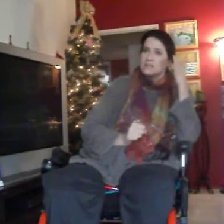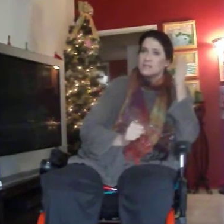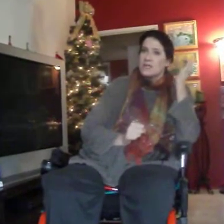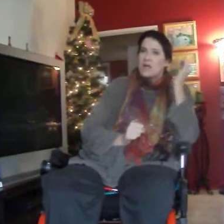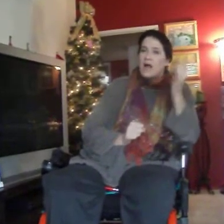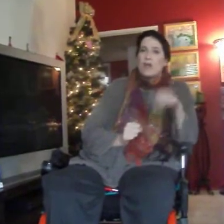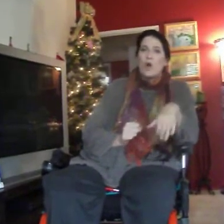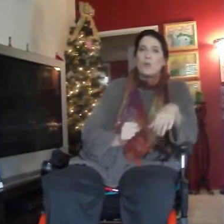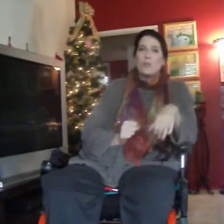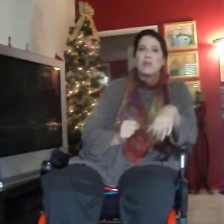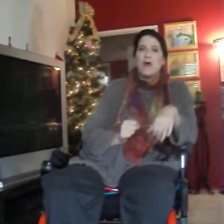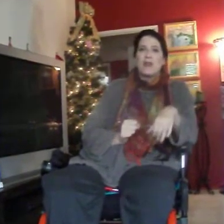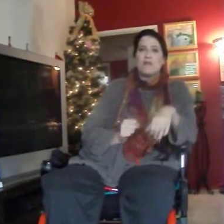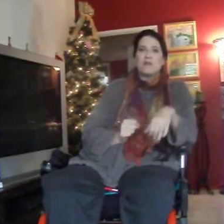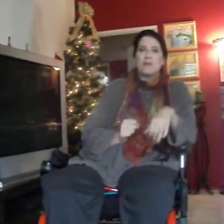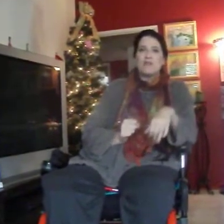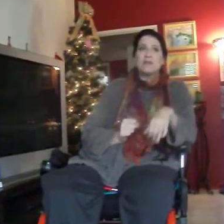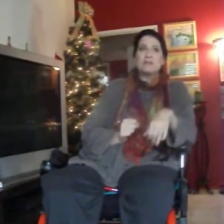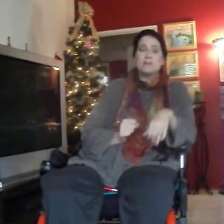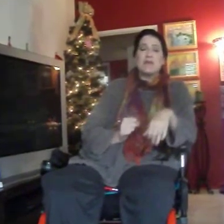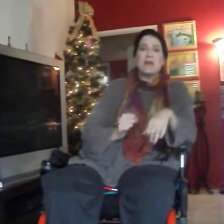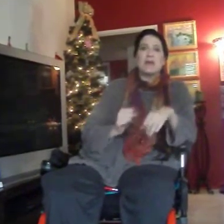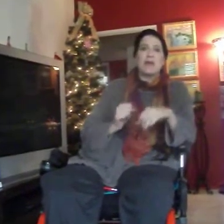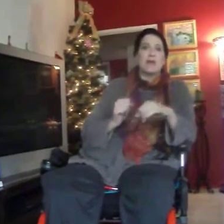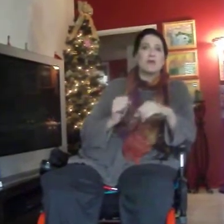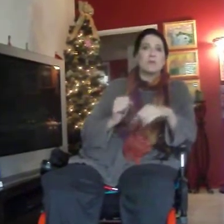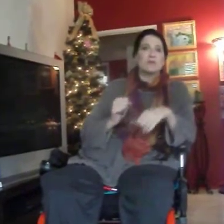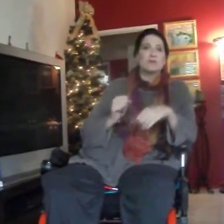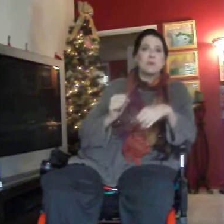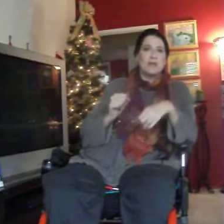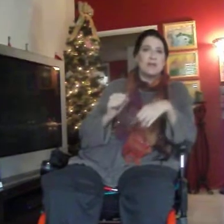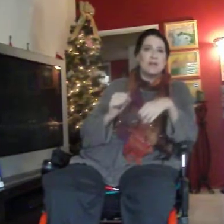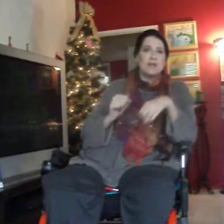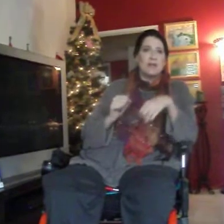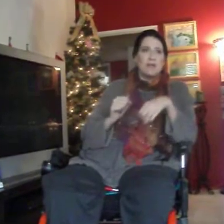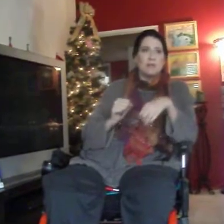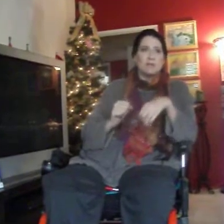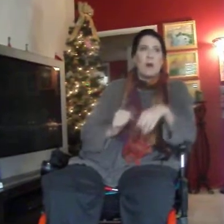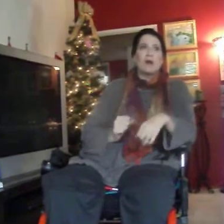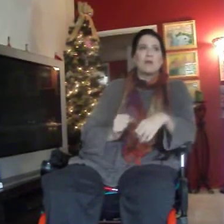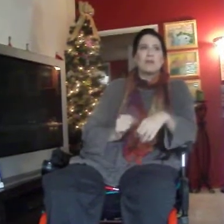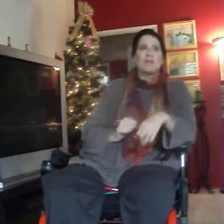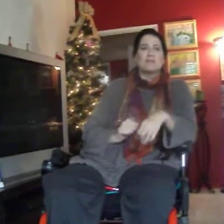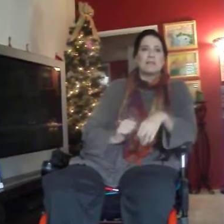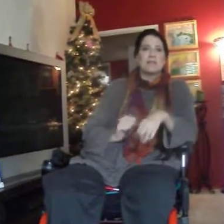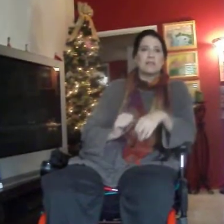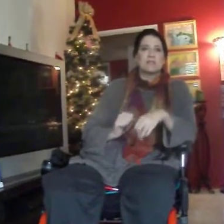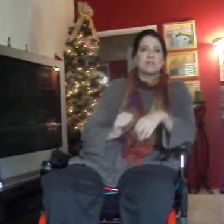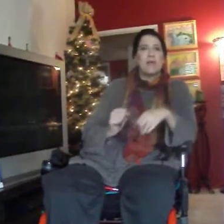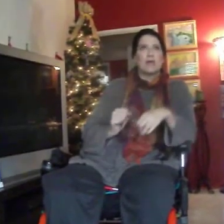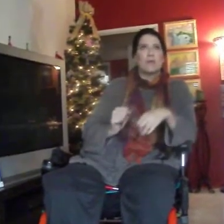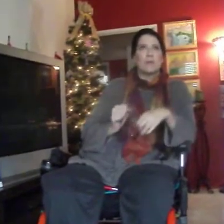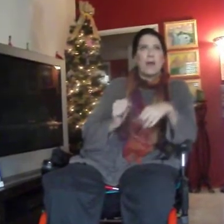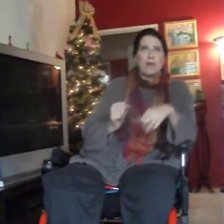I hope that everybody forgives me and I will do it tomorrow. I know the deadline was today. Anyway,